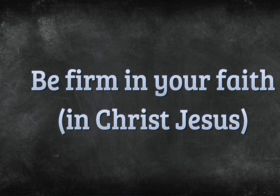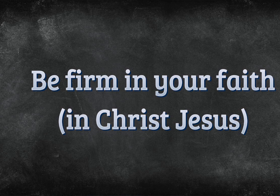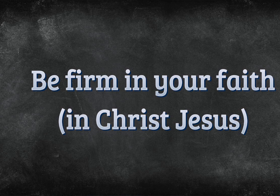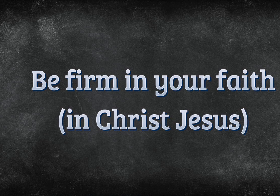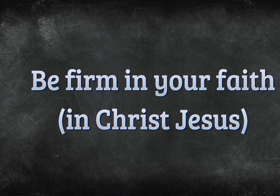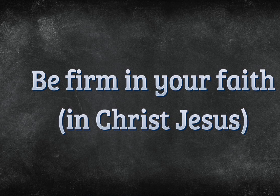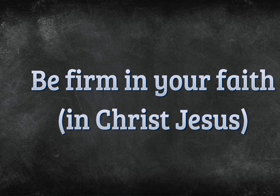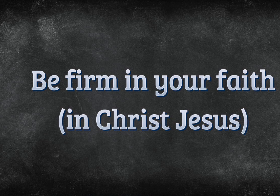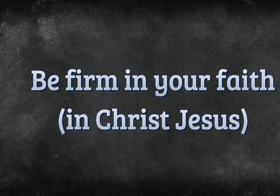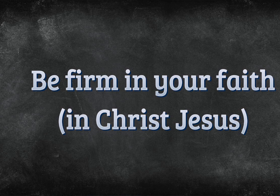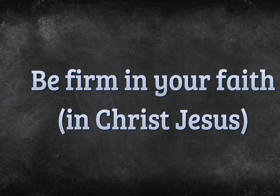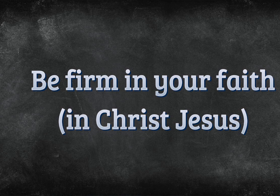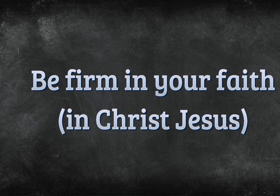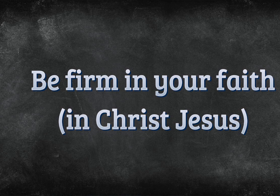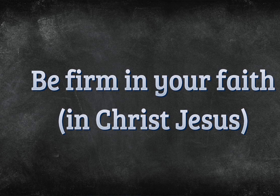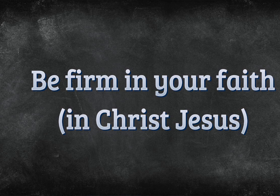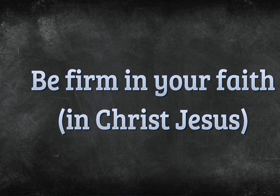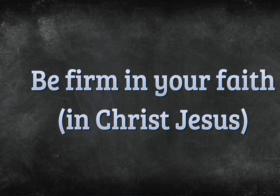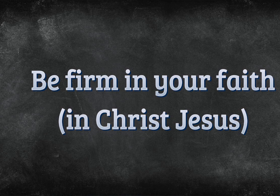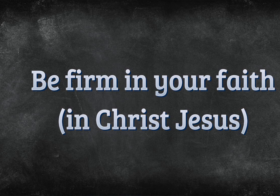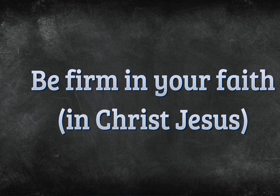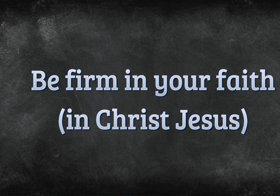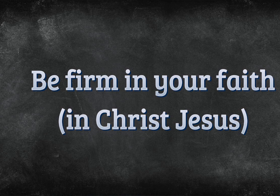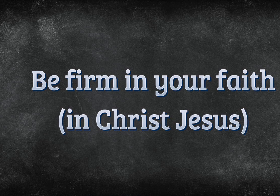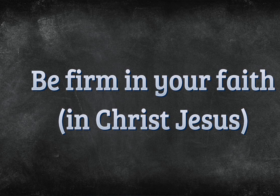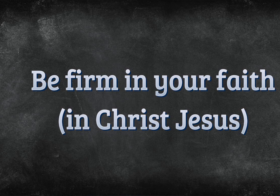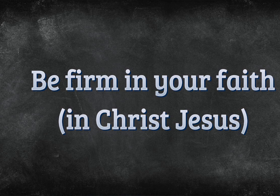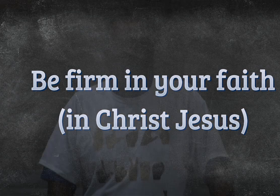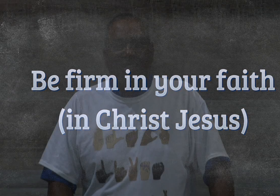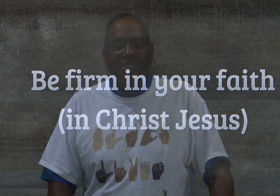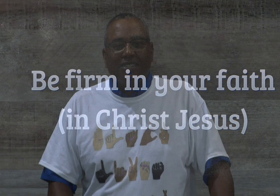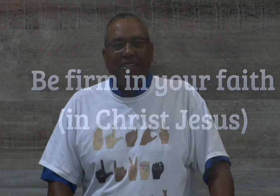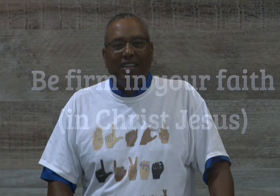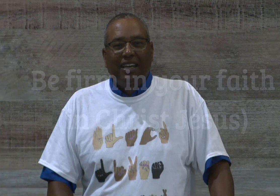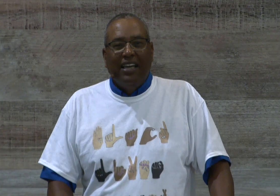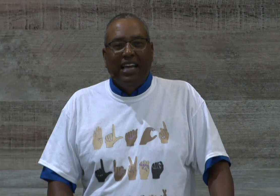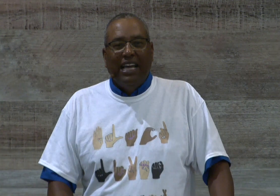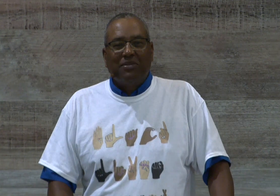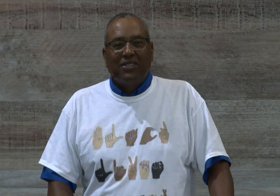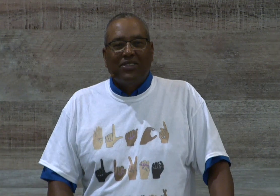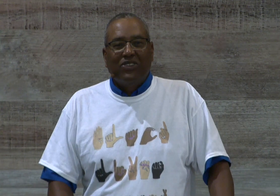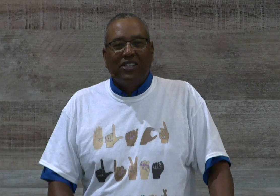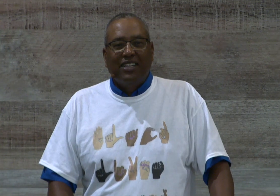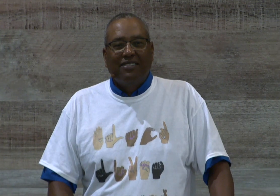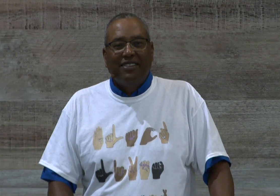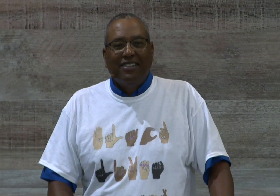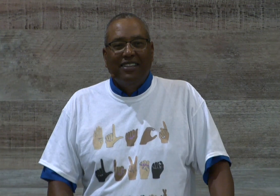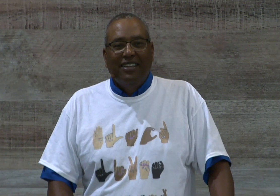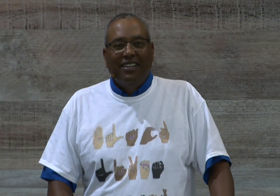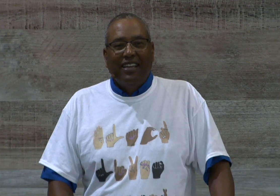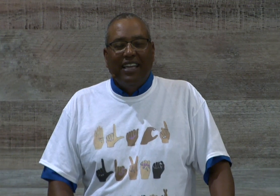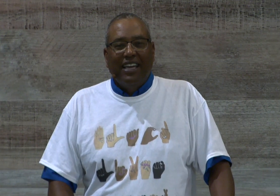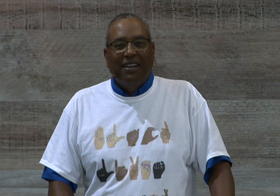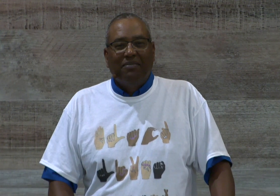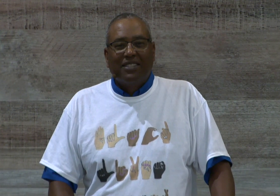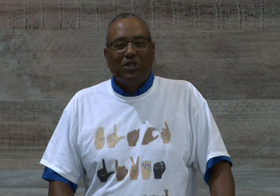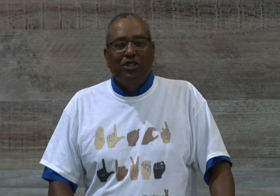in your faith. Yes, absolutely. Absolutely. yeah, because there's no